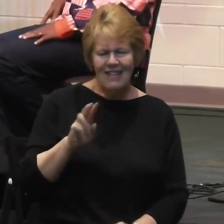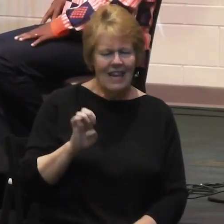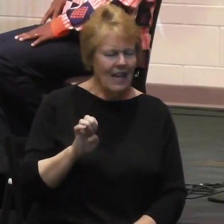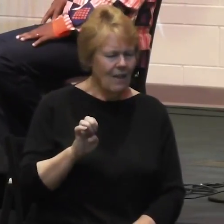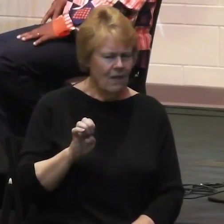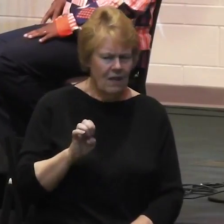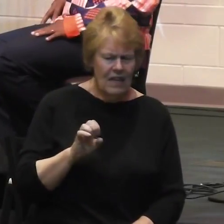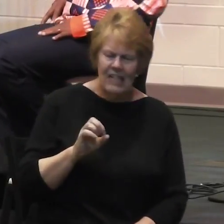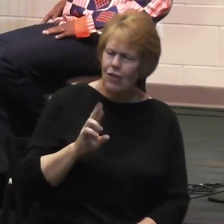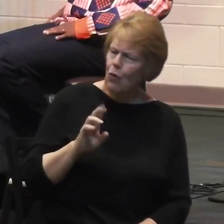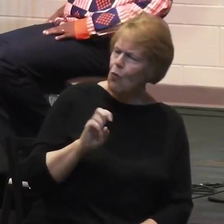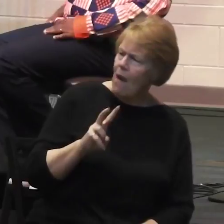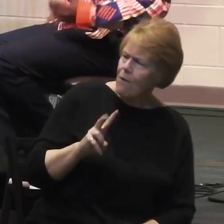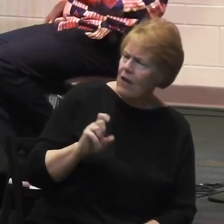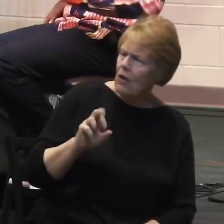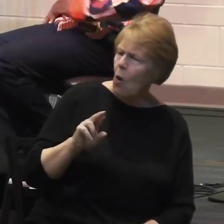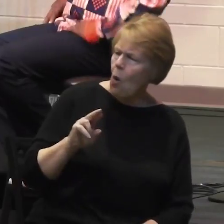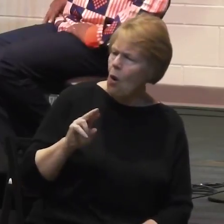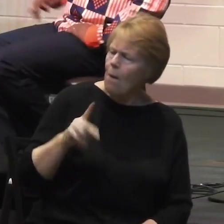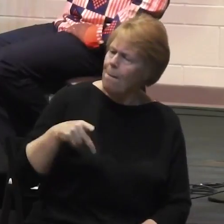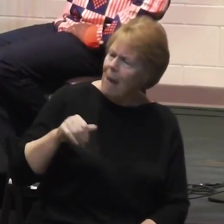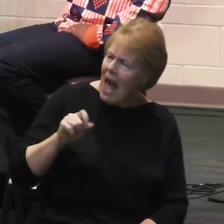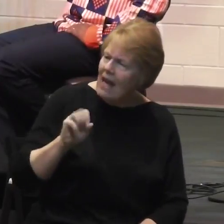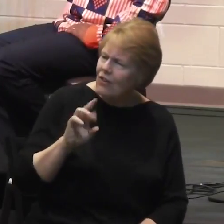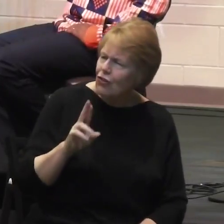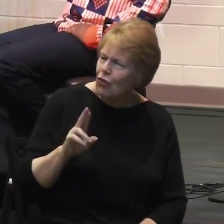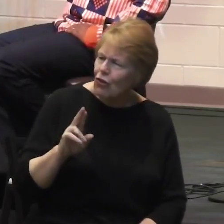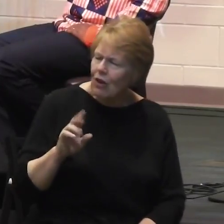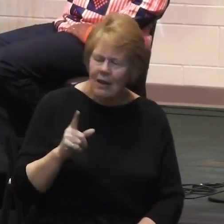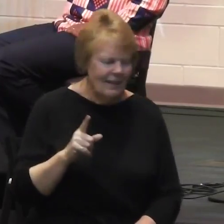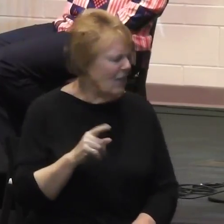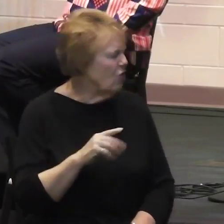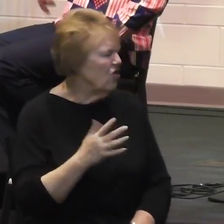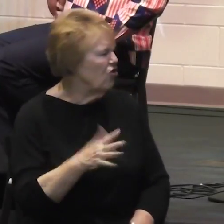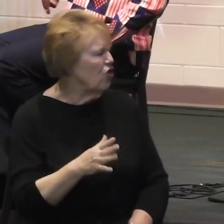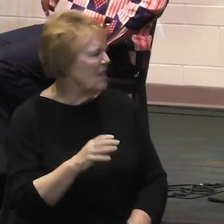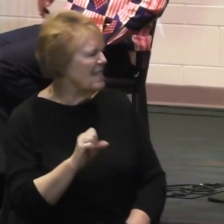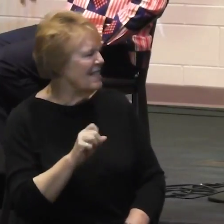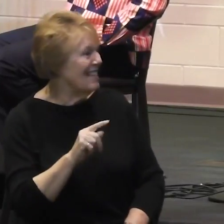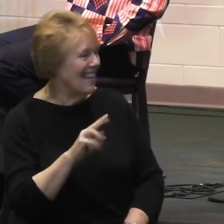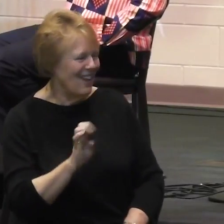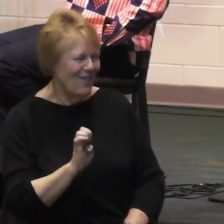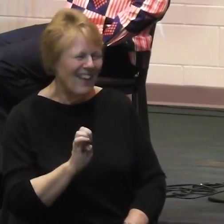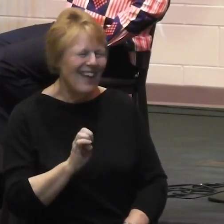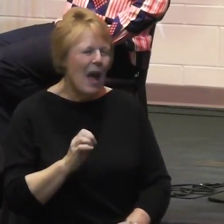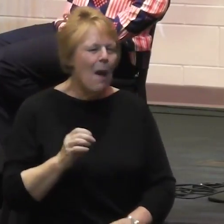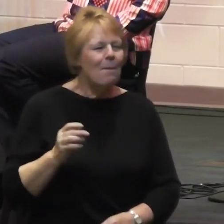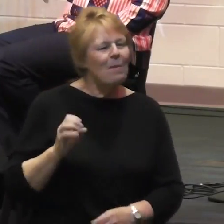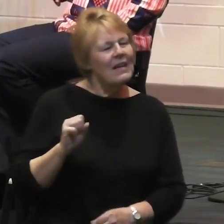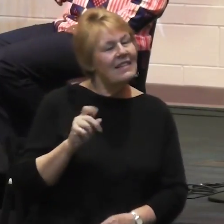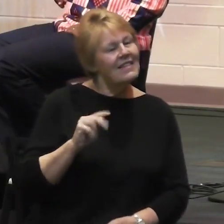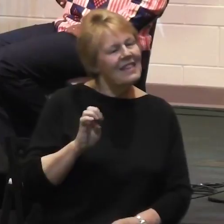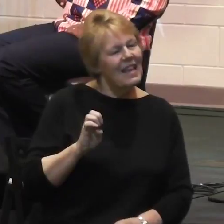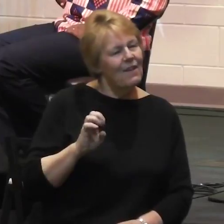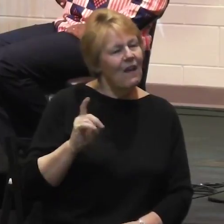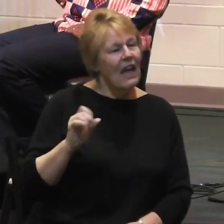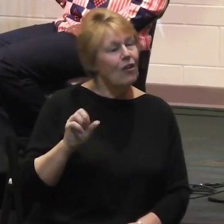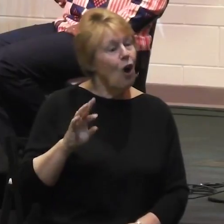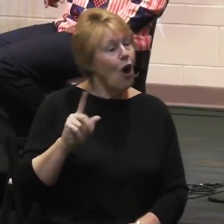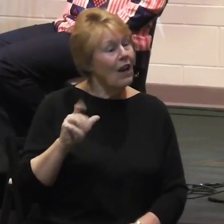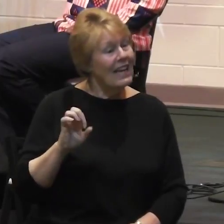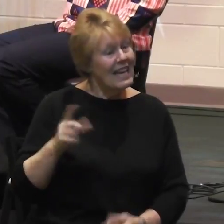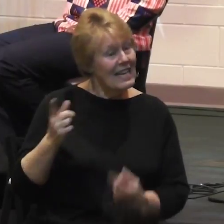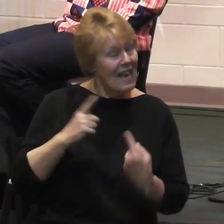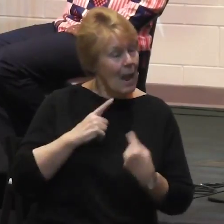Steve and Darlene, they had come visiting us in our home. And Imani was